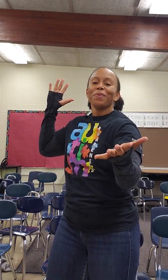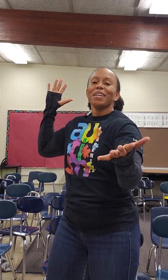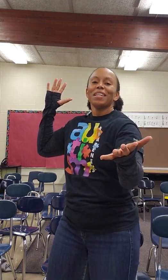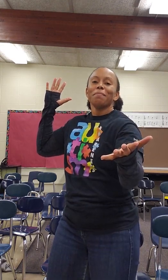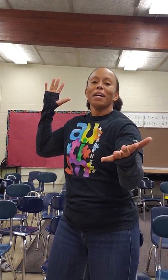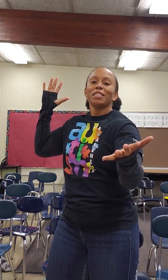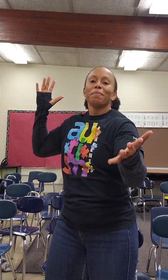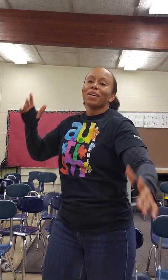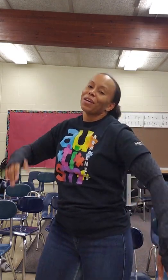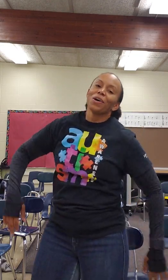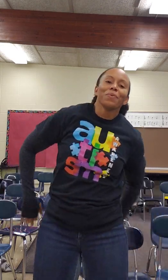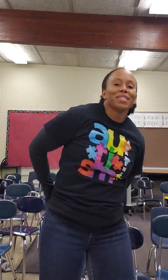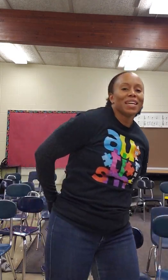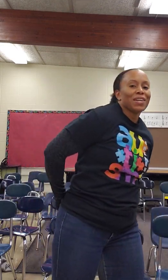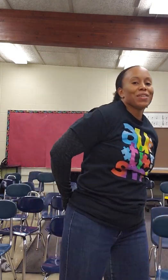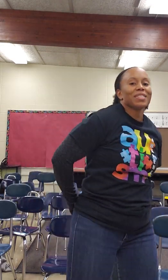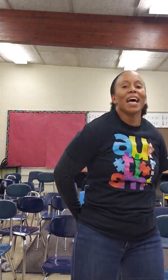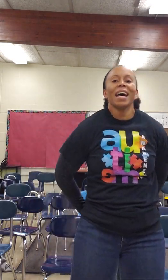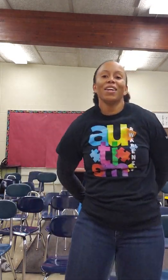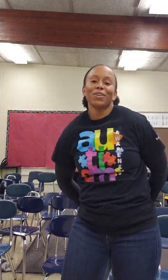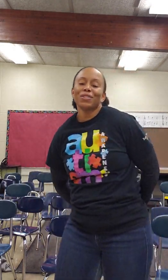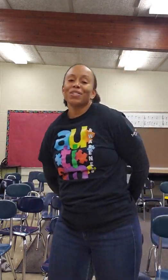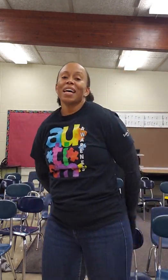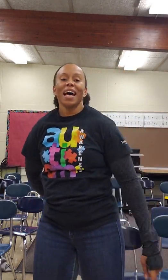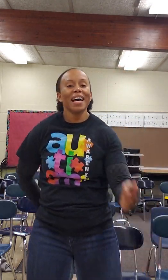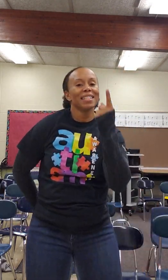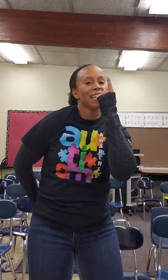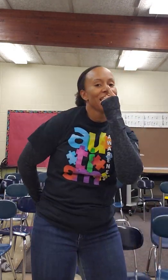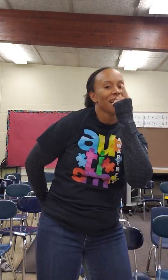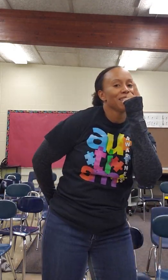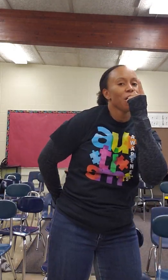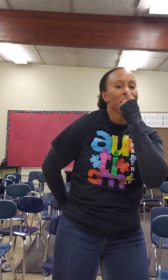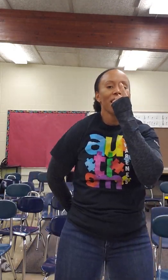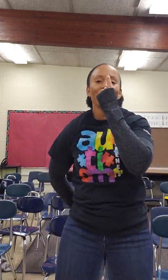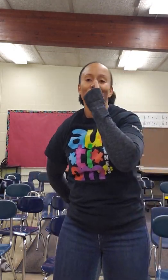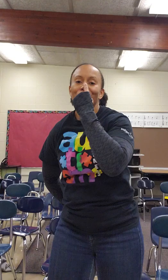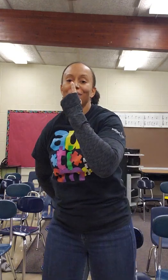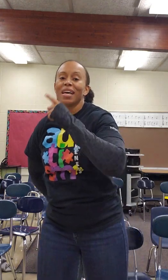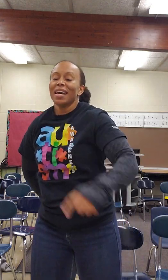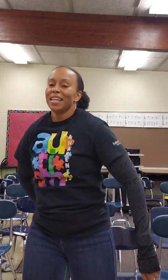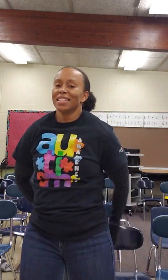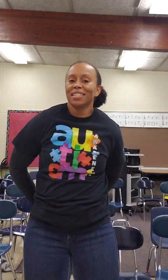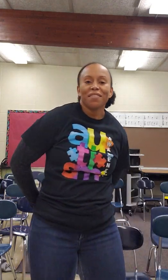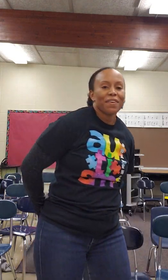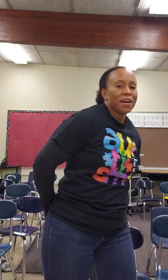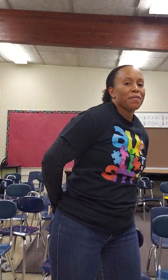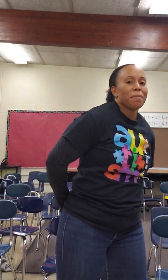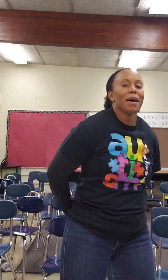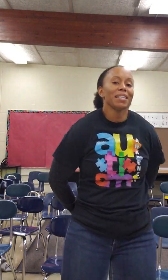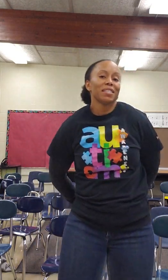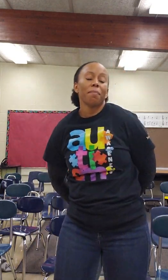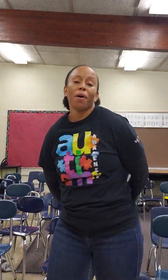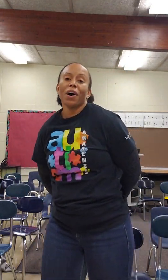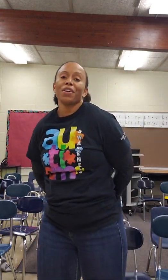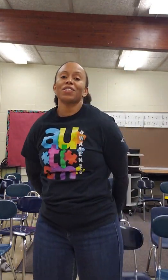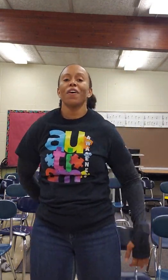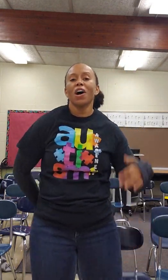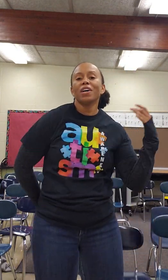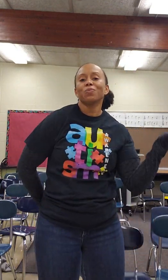really makes me glow. It tingles and it cools, as it lands on my nose. It's the very best part, as far as